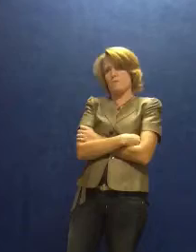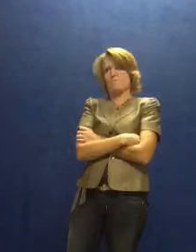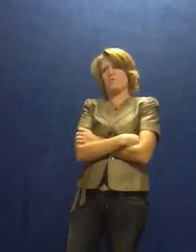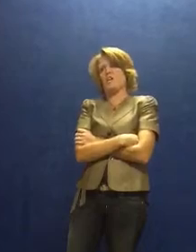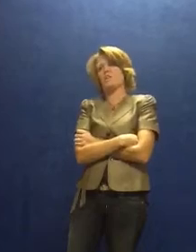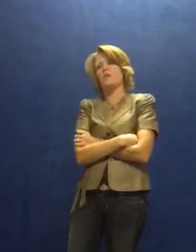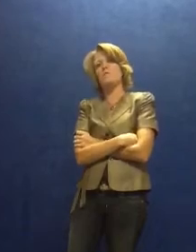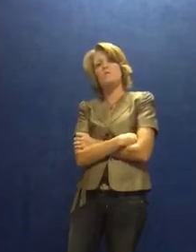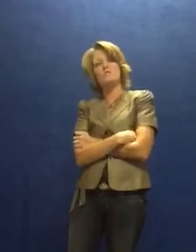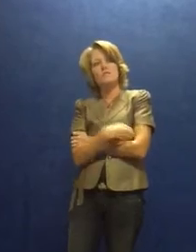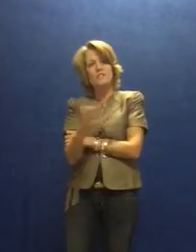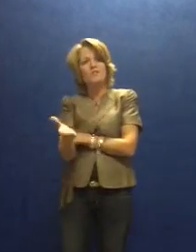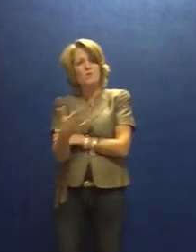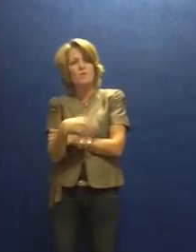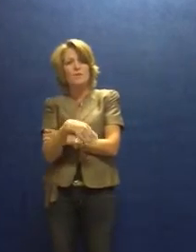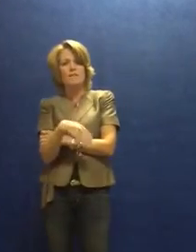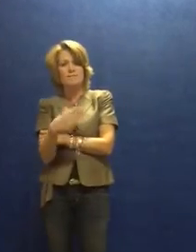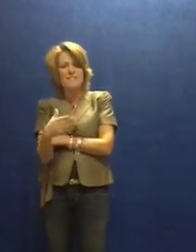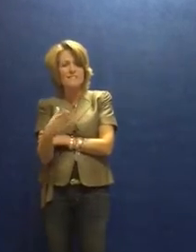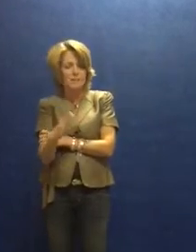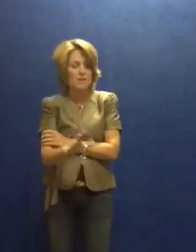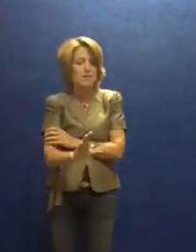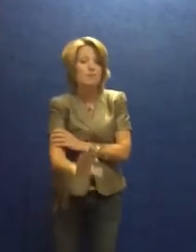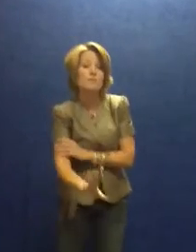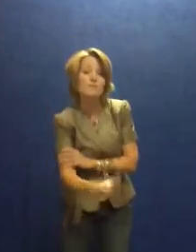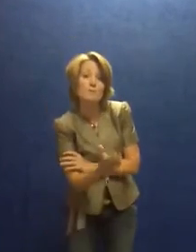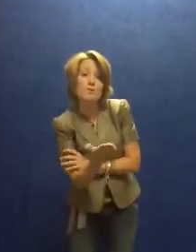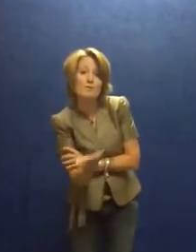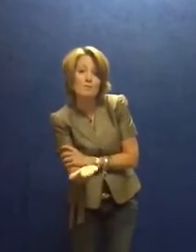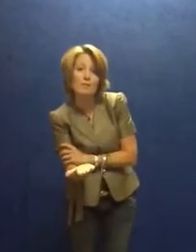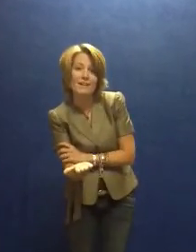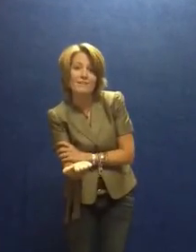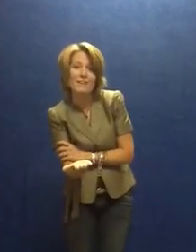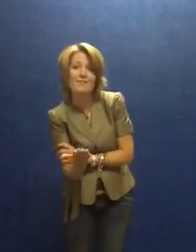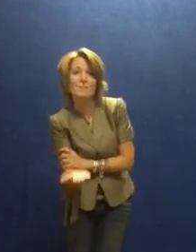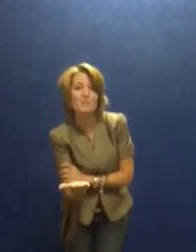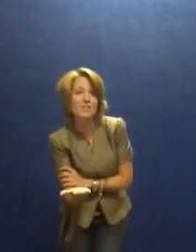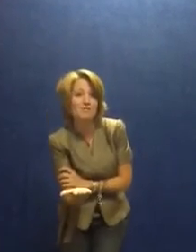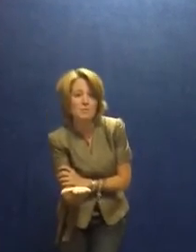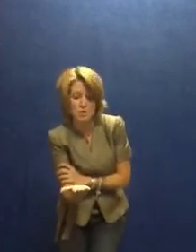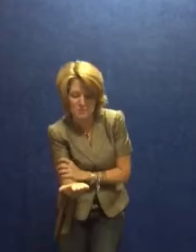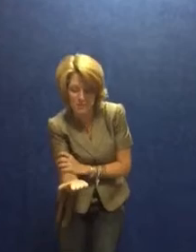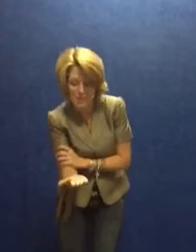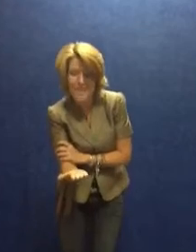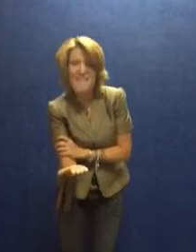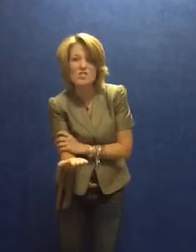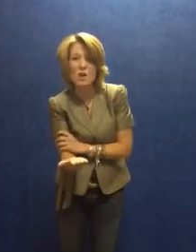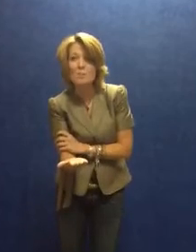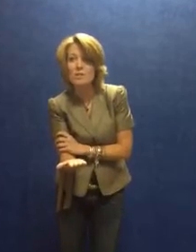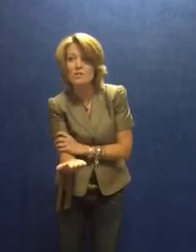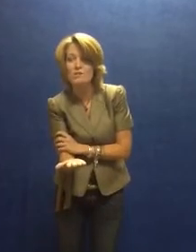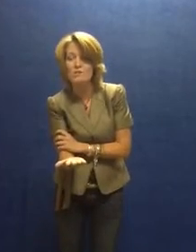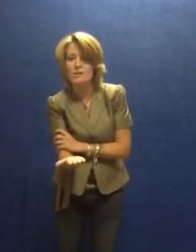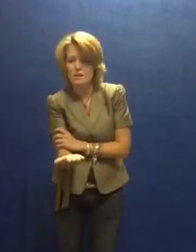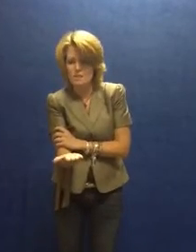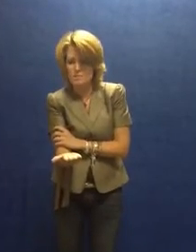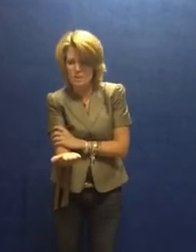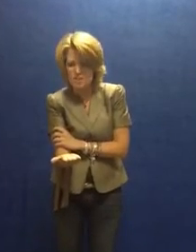make Play-Doh. She said, sure you can. It's easy. She flipped over the plan. As soon as she flipped it over, he saw pictures. He goes, pictures?